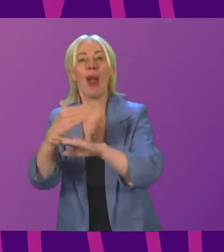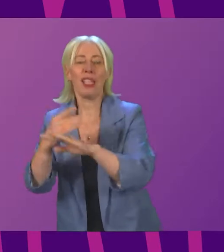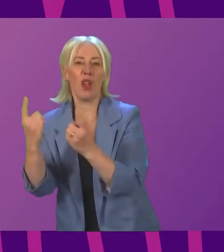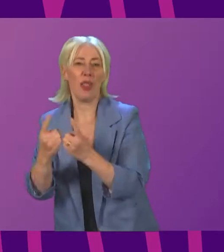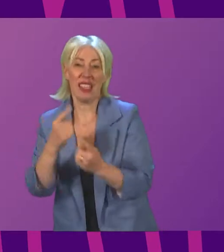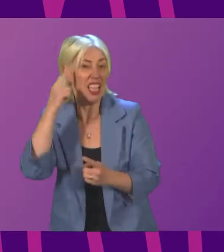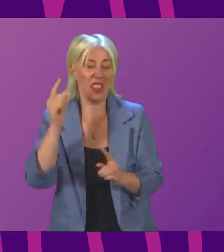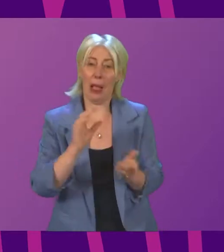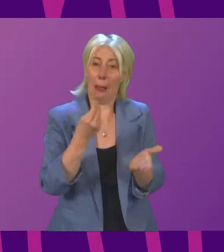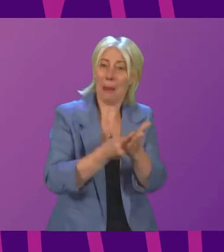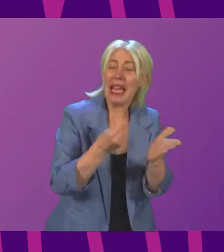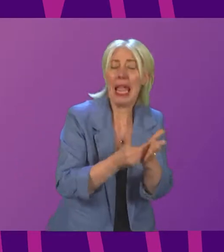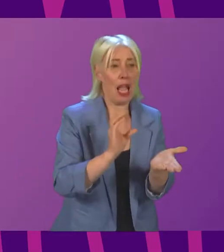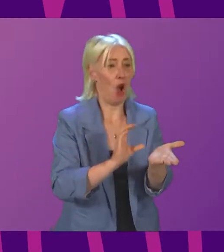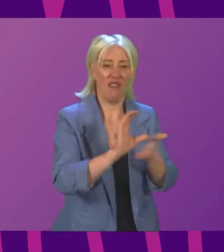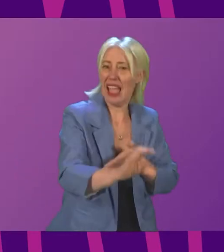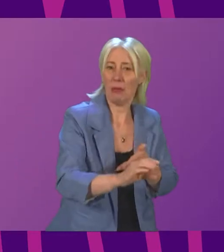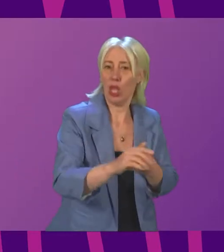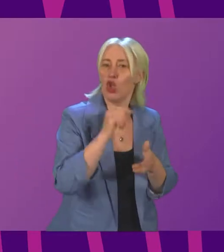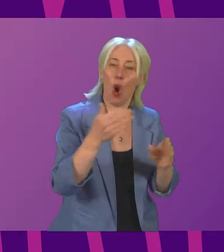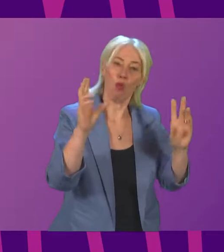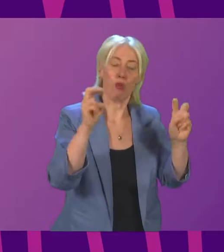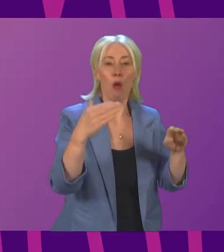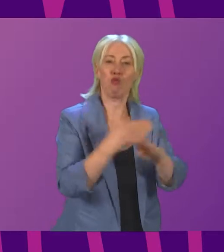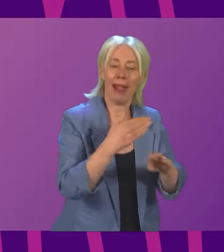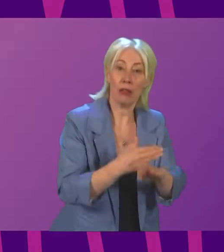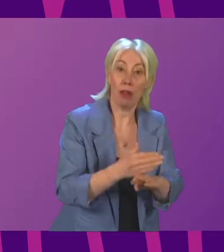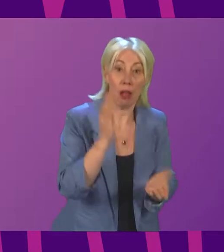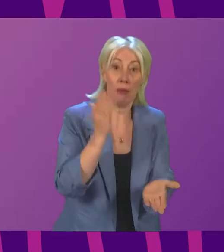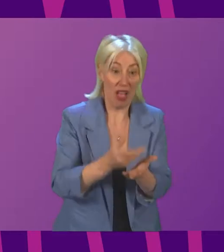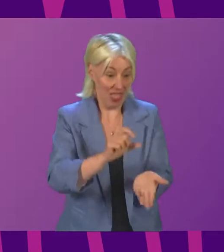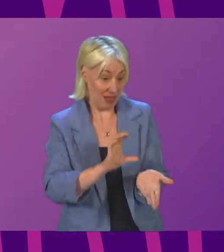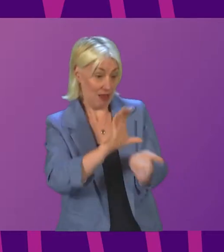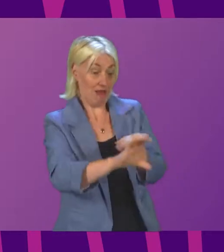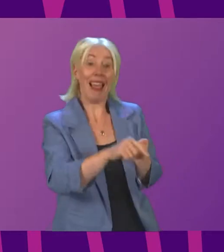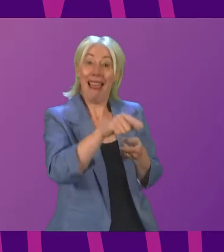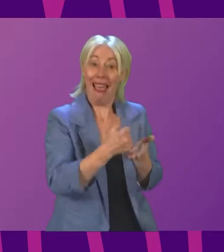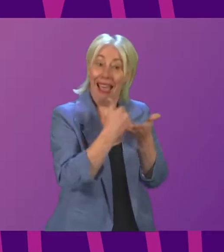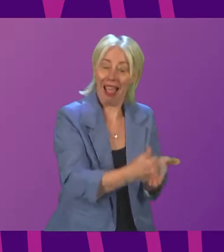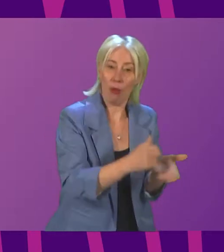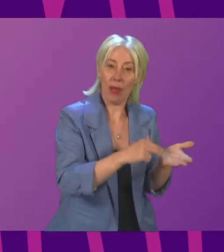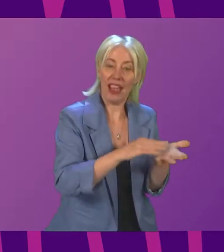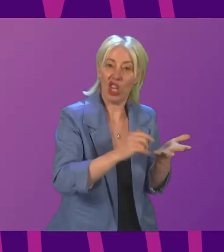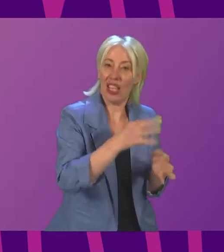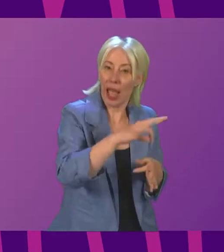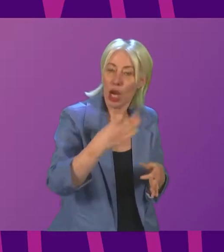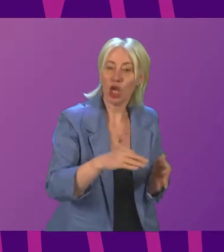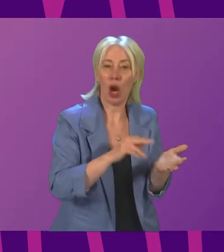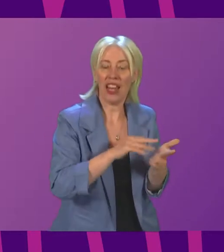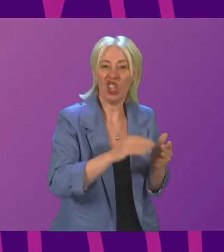or investment, of course, is practical. But that investment is helping our NHS boards, including NHS Lanarkshire.